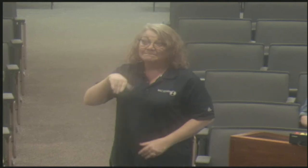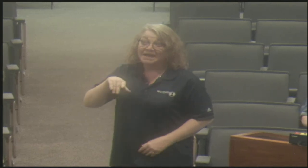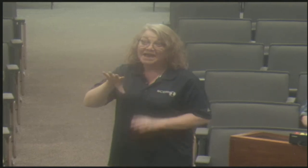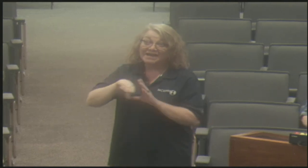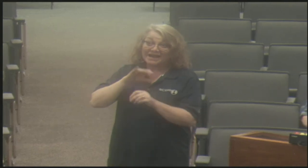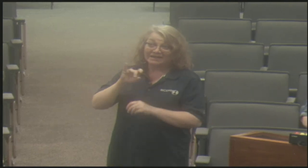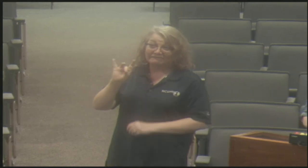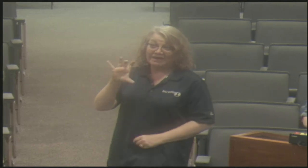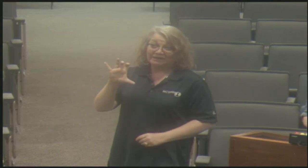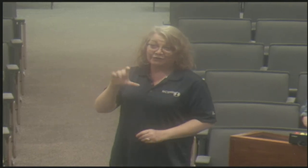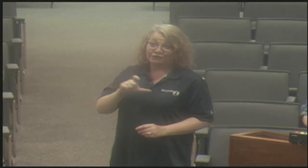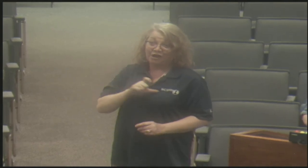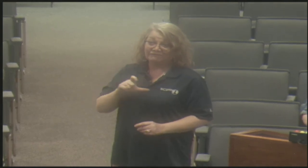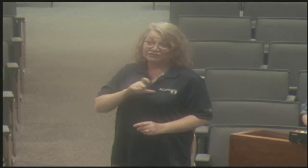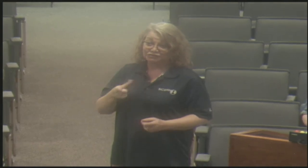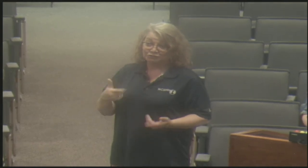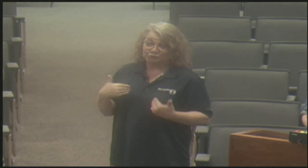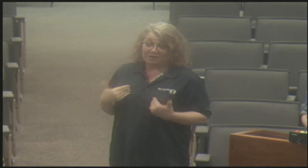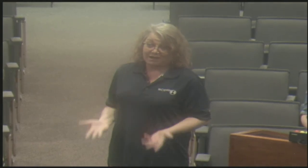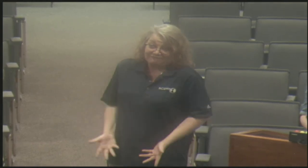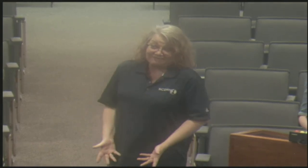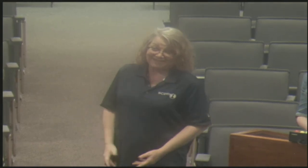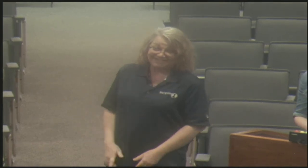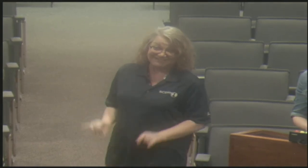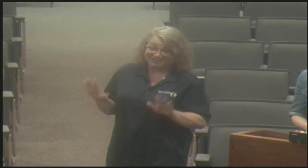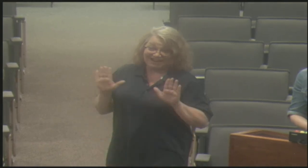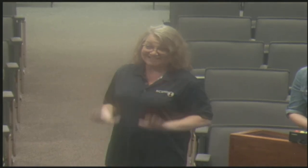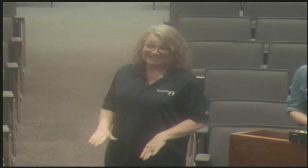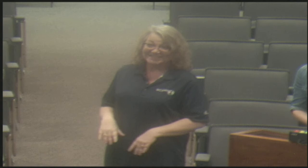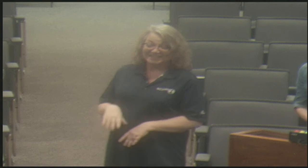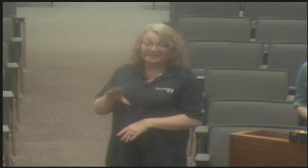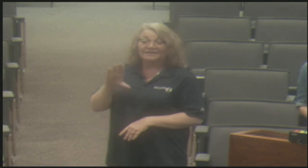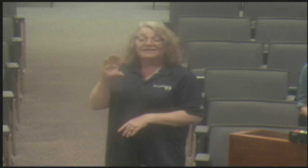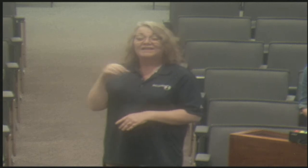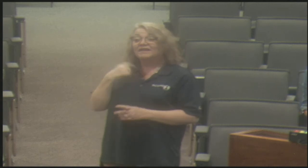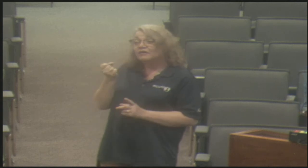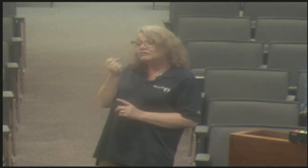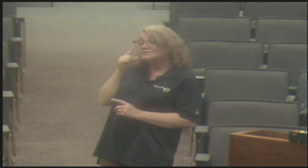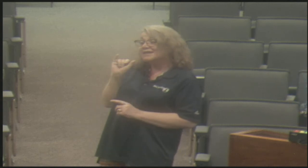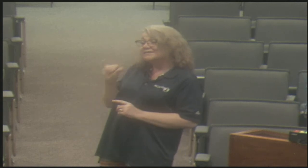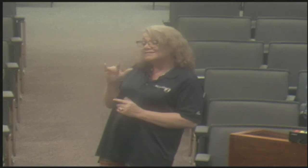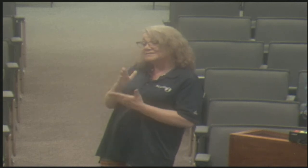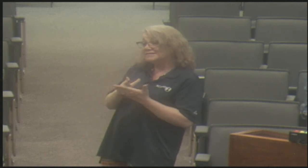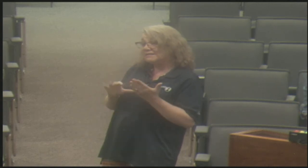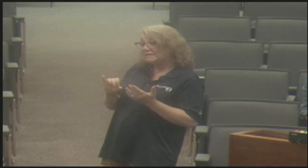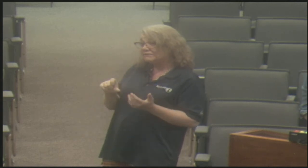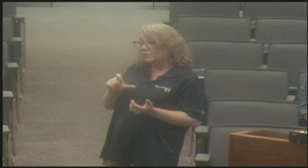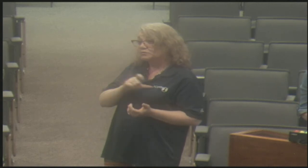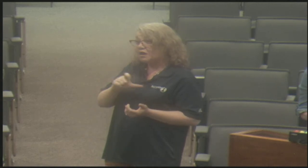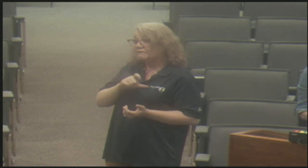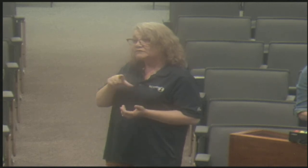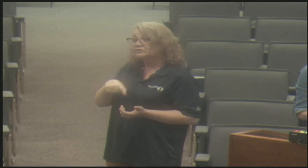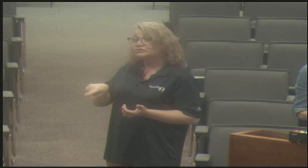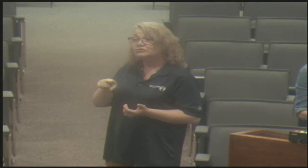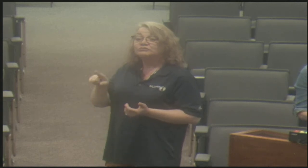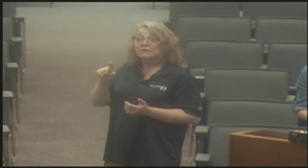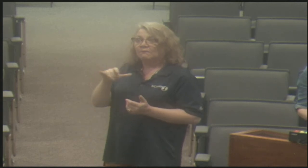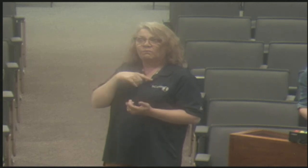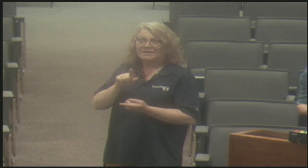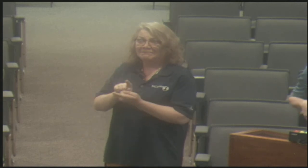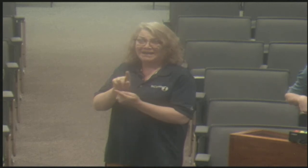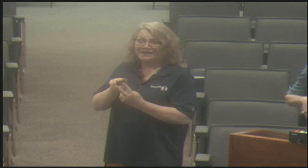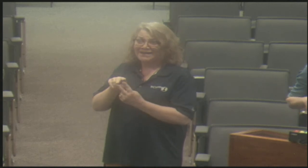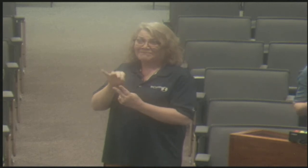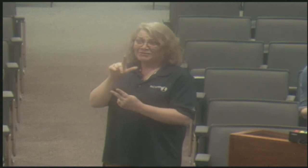150 officers, which is not bad out of 800, you know, the 800 that we have. And I understand that some of